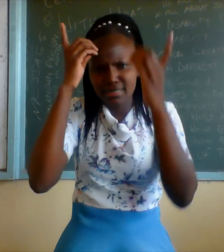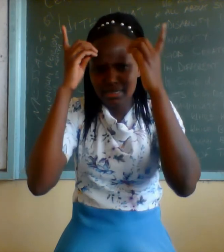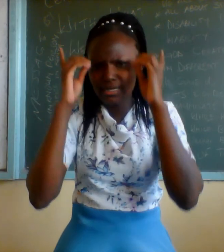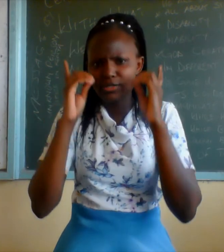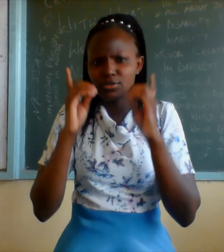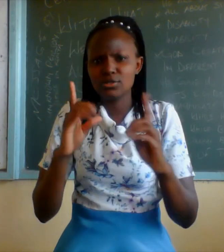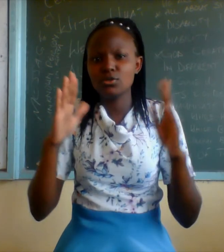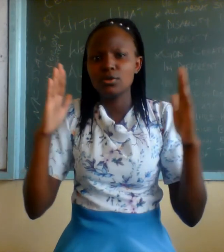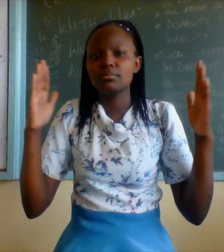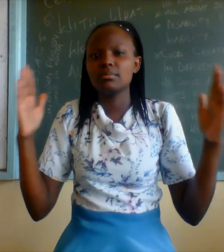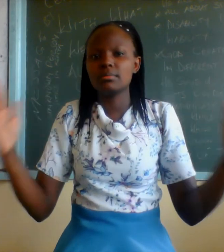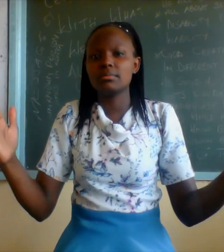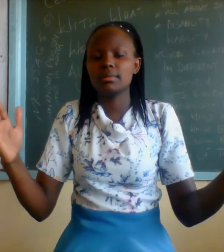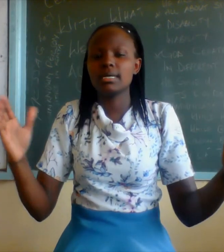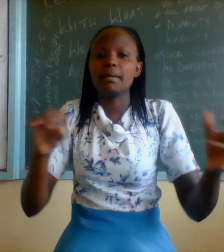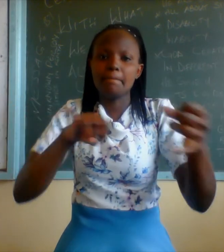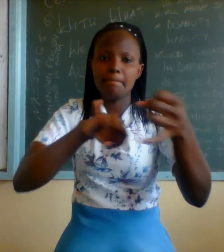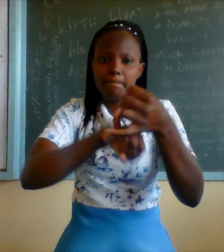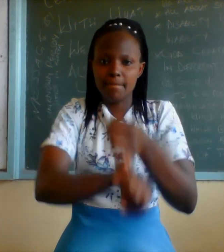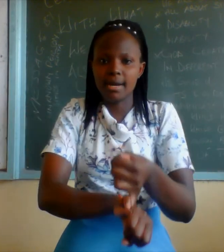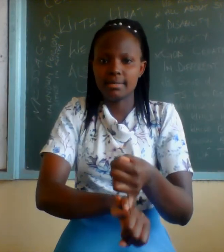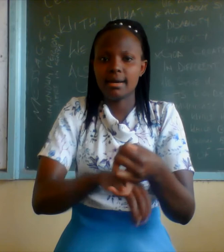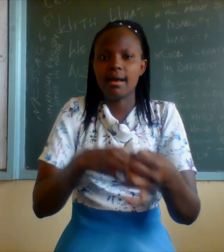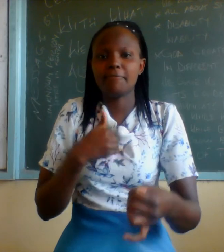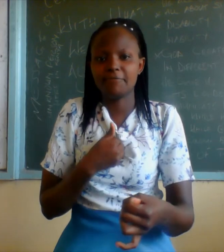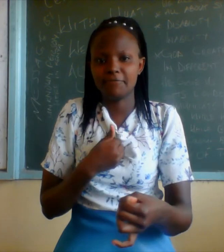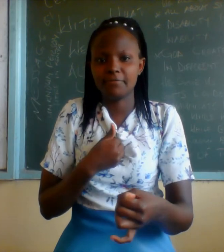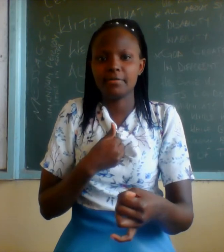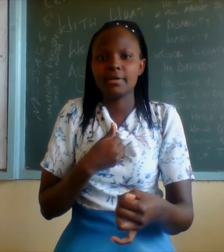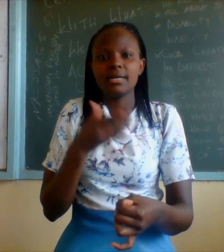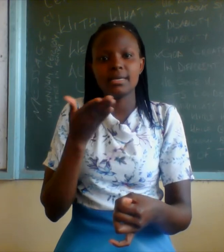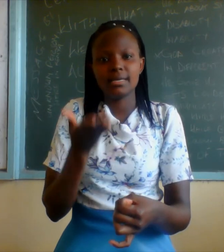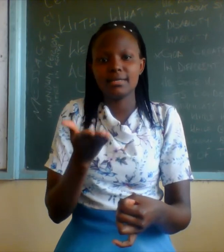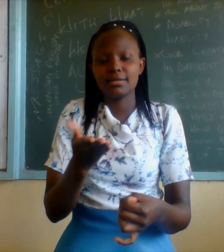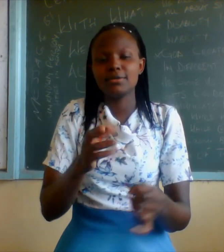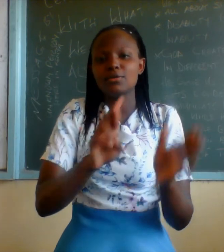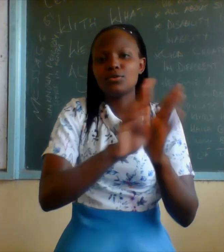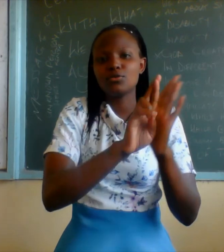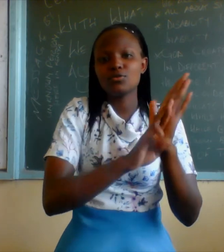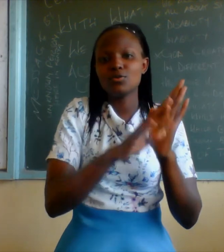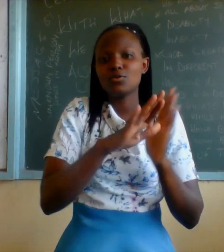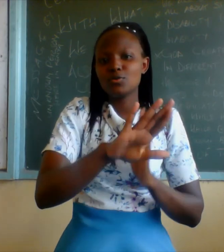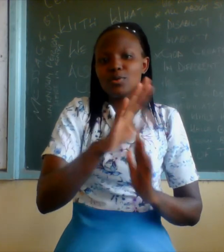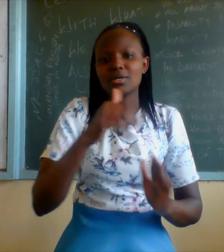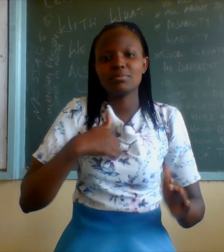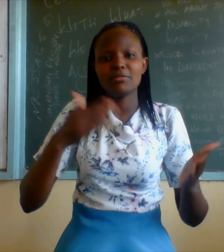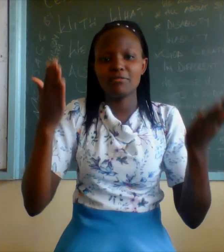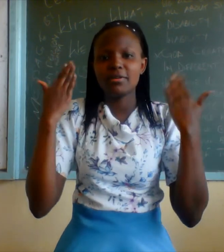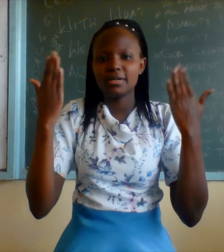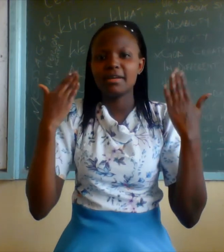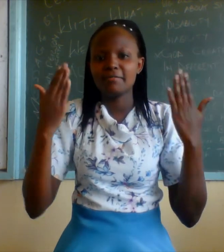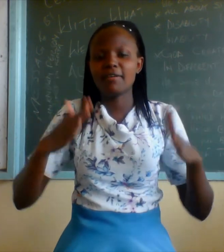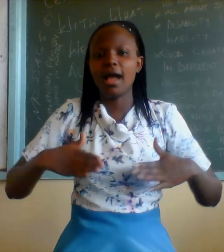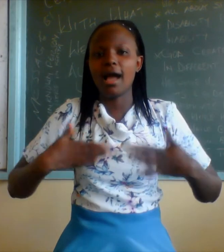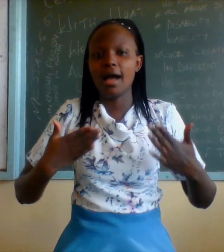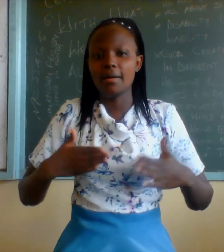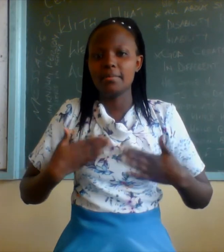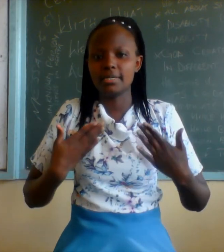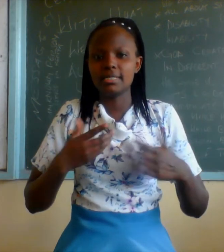I should get a wife. Here, you are all. I will forever be grateful. During my rulership